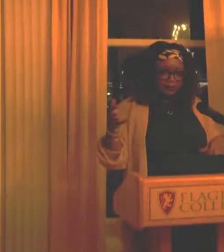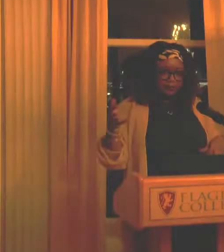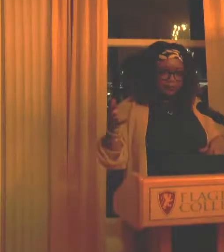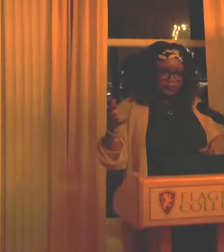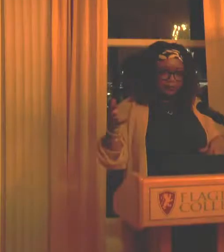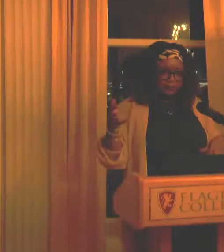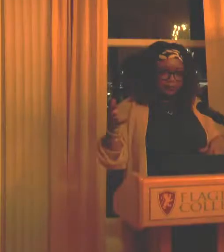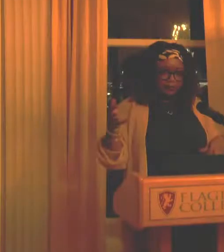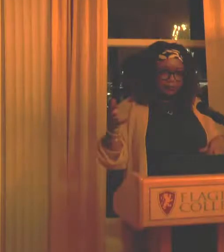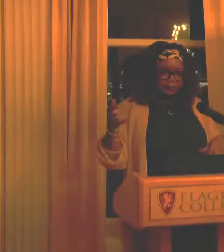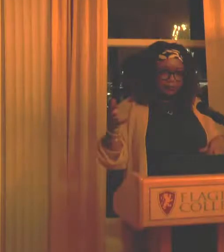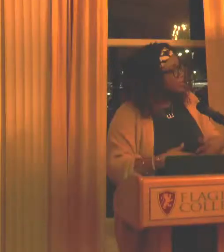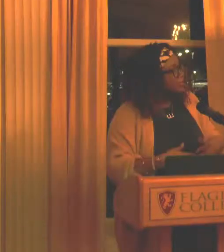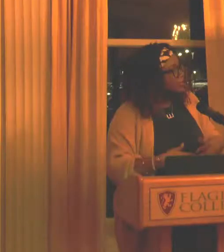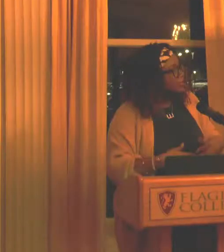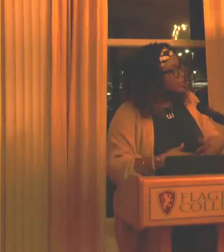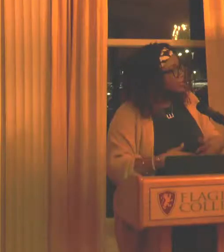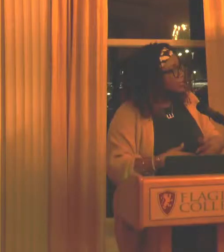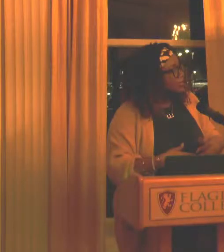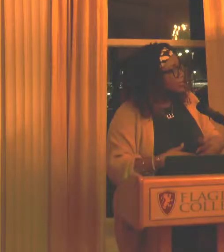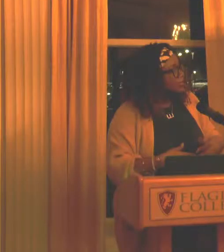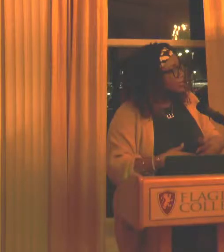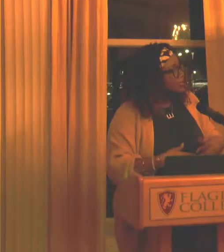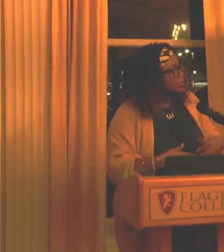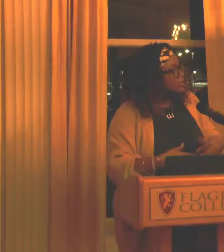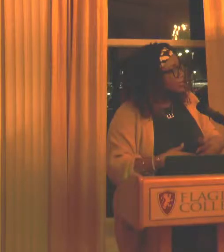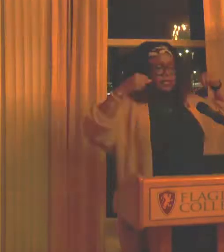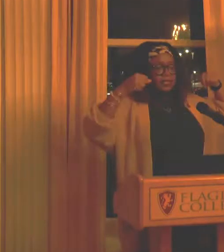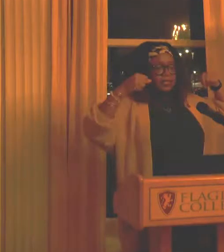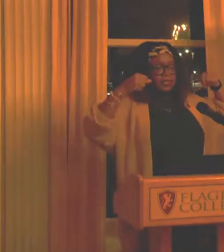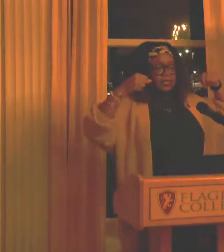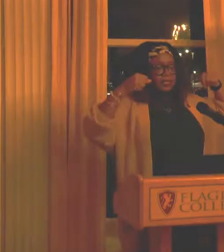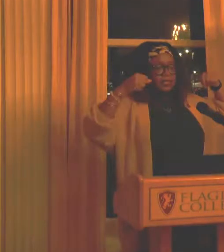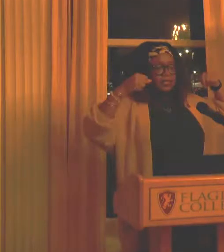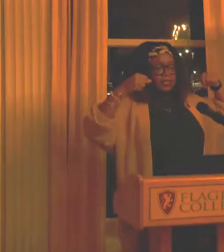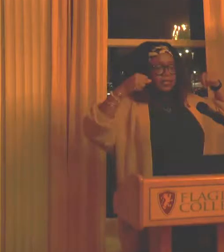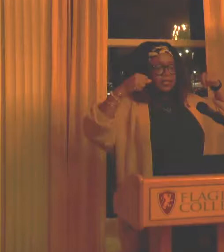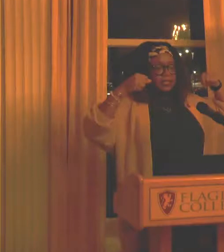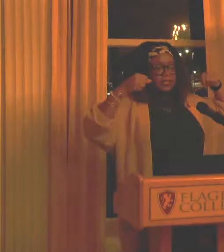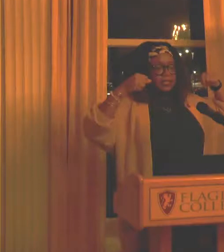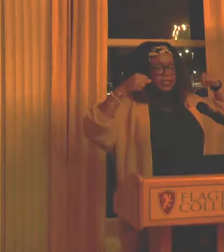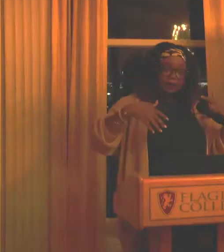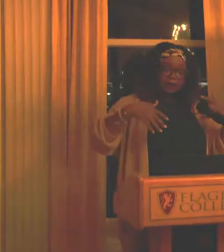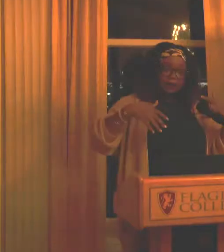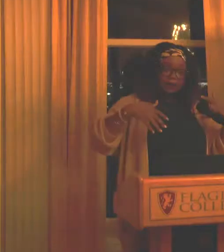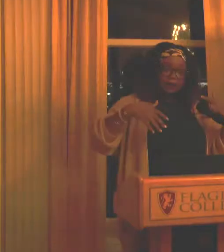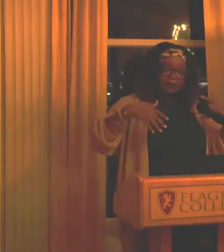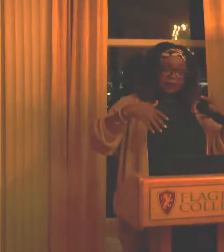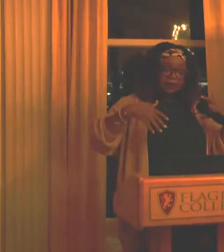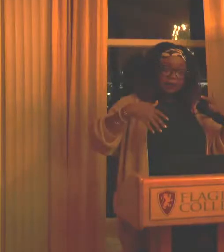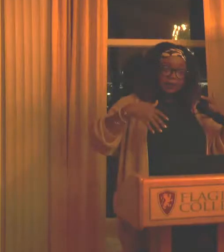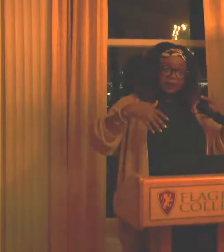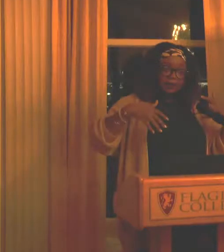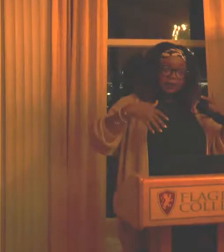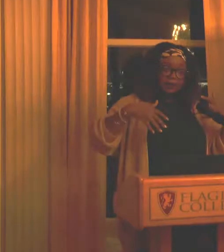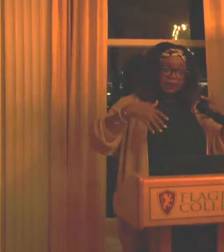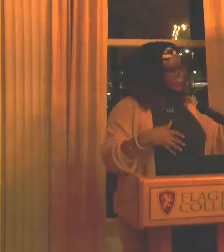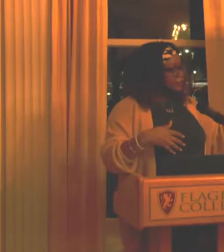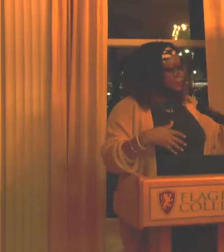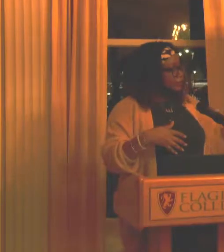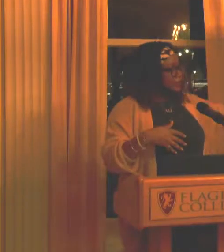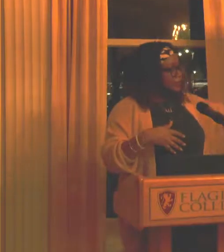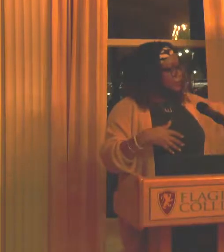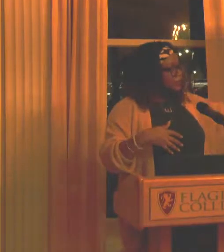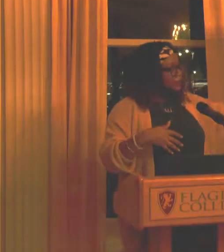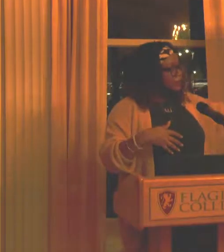So it's symbolic of that. She has the headphones on because she doesn't know what's happening, what's coming. Um, this was actually